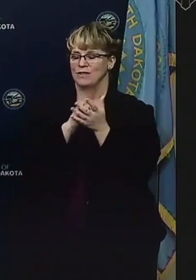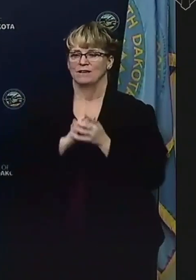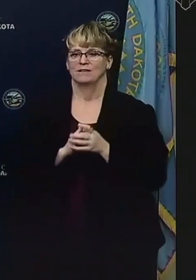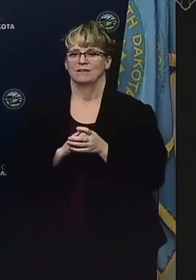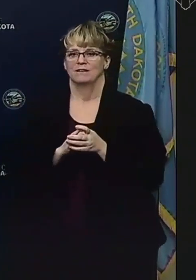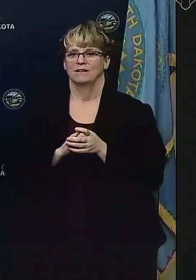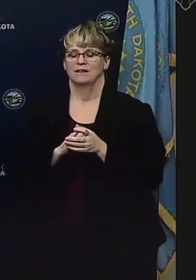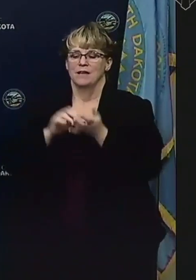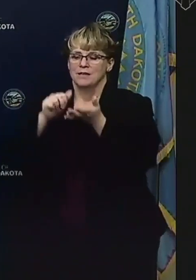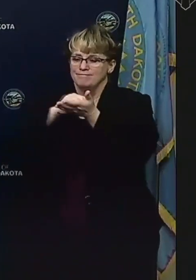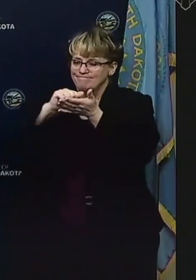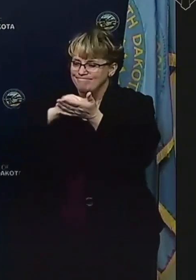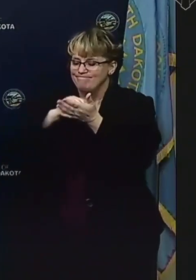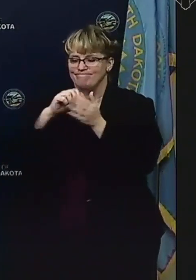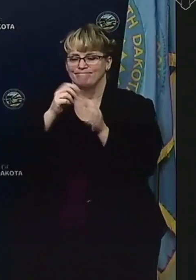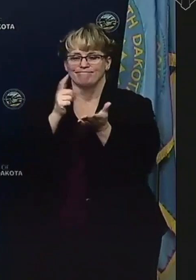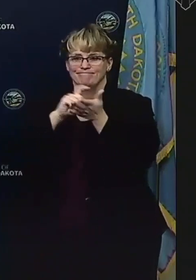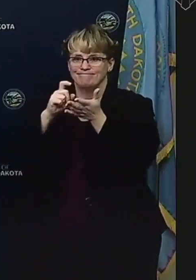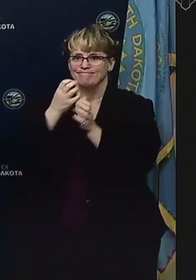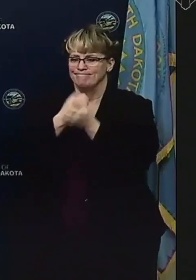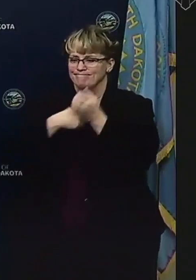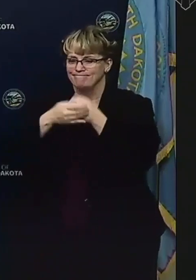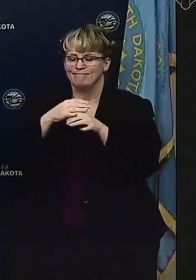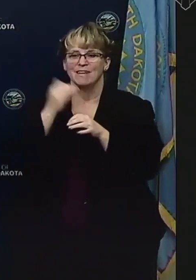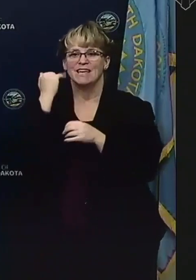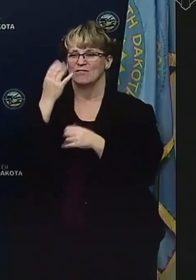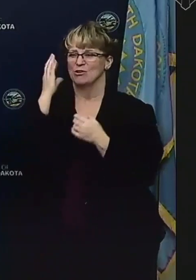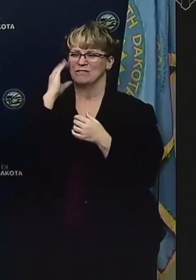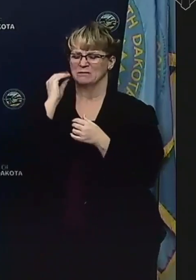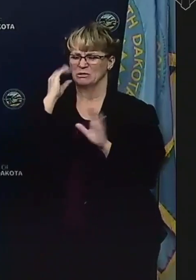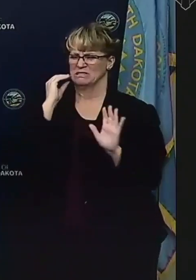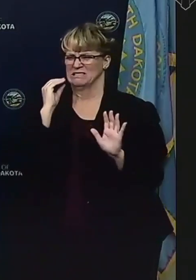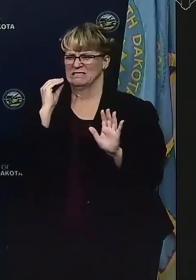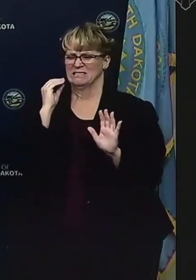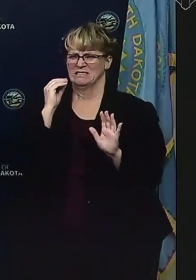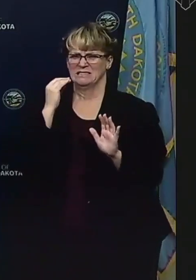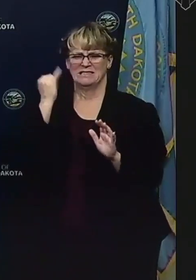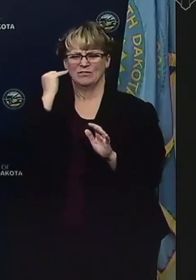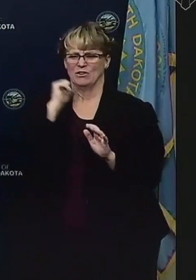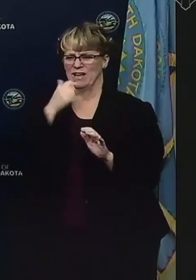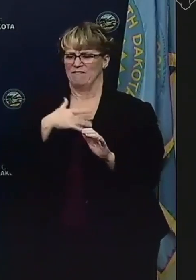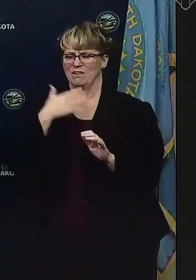Use good hygiene and make sure that if you're experiencing symptoms that you take immediate action. I'm